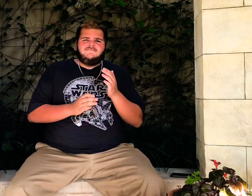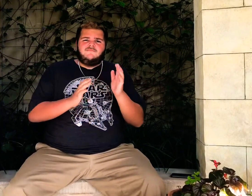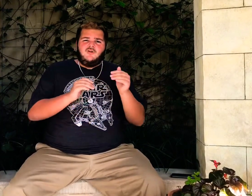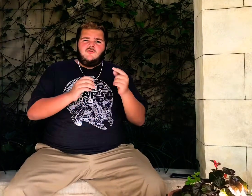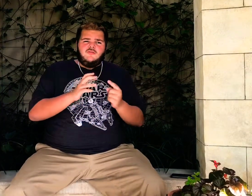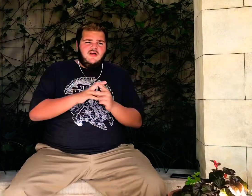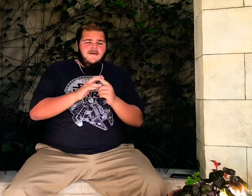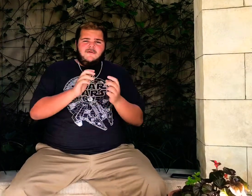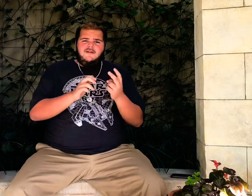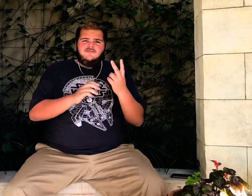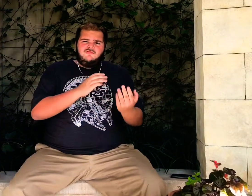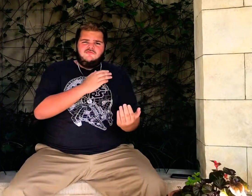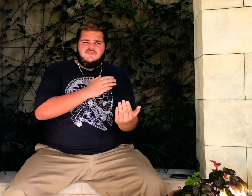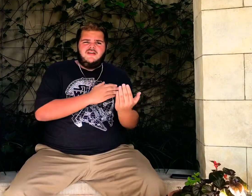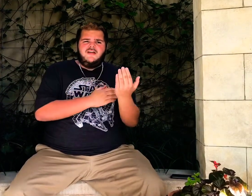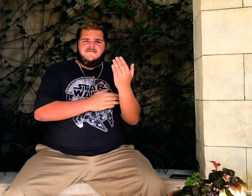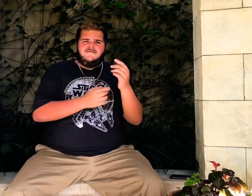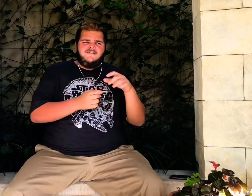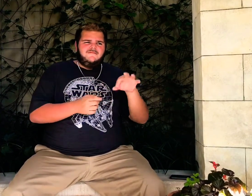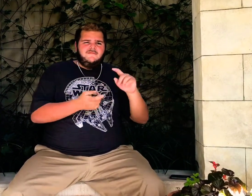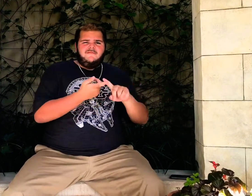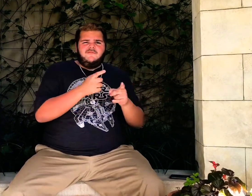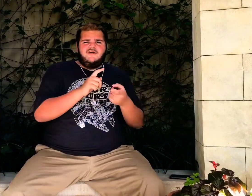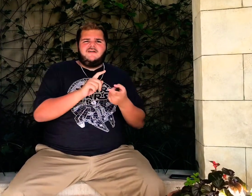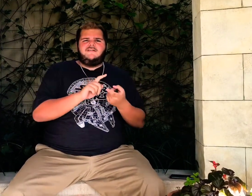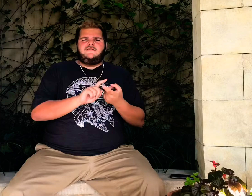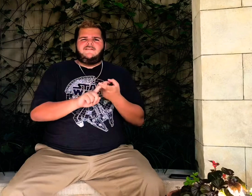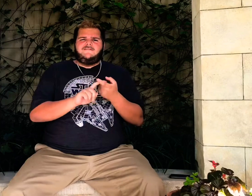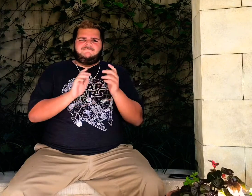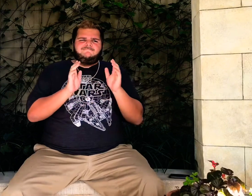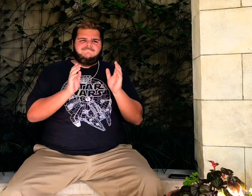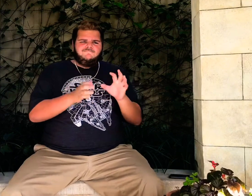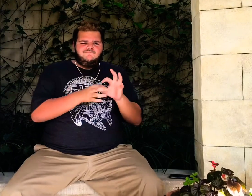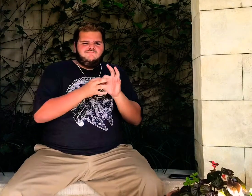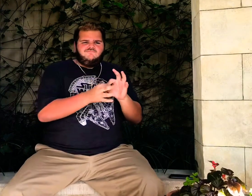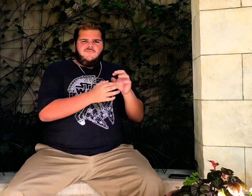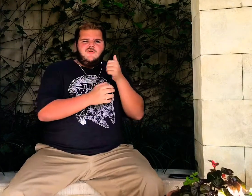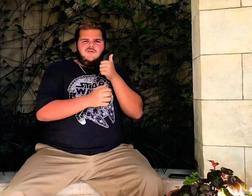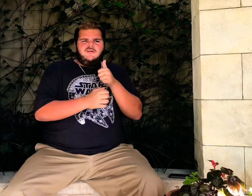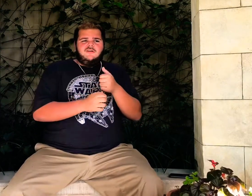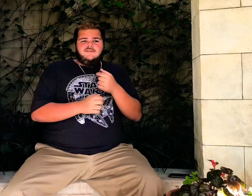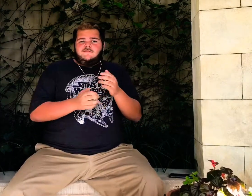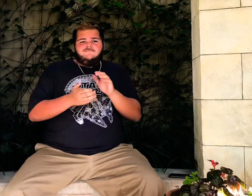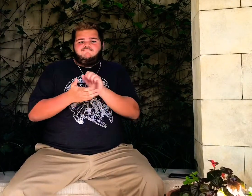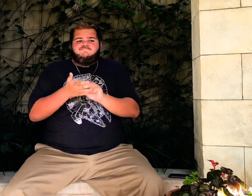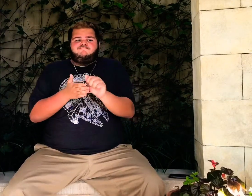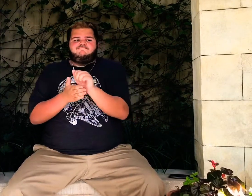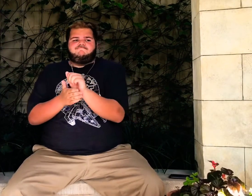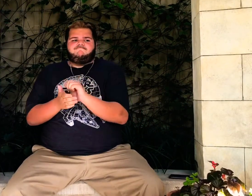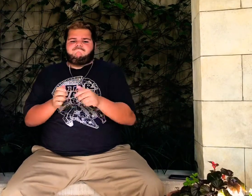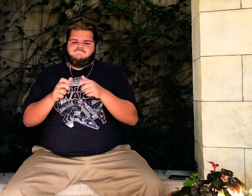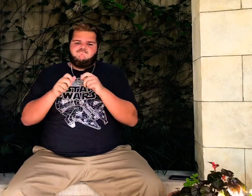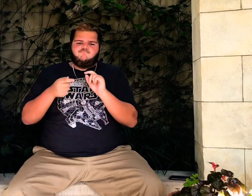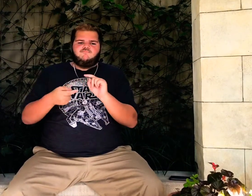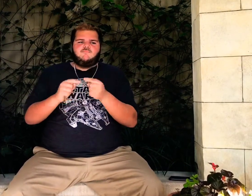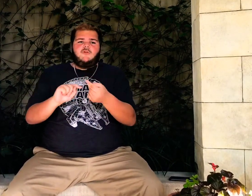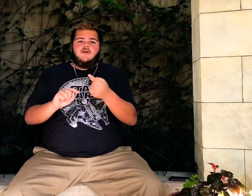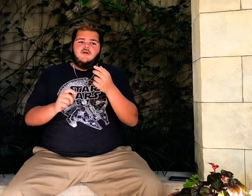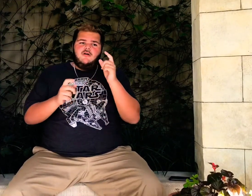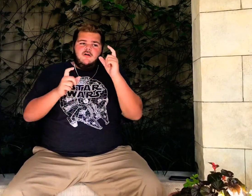up in a 2am pic from a friend Hanging on to a girl to just rub it in I hope you stay up all night all